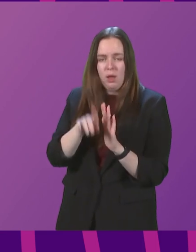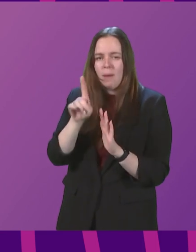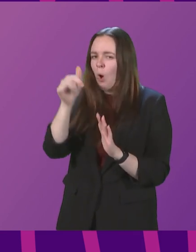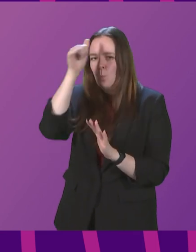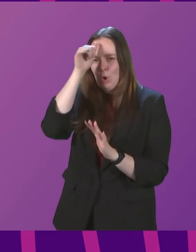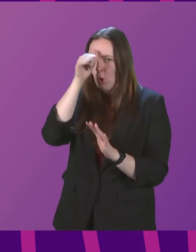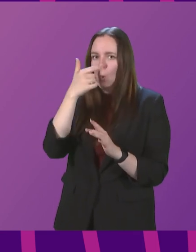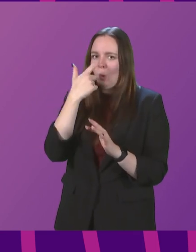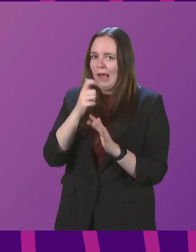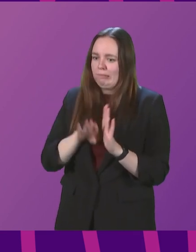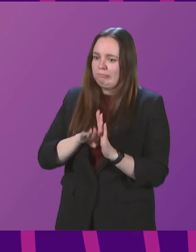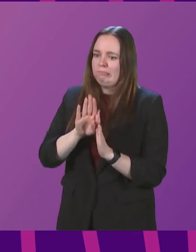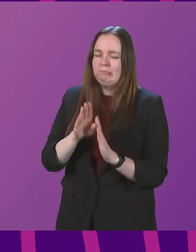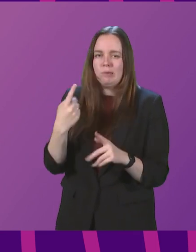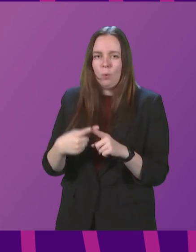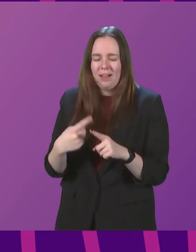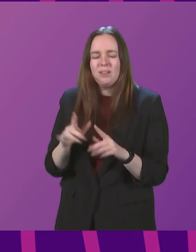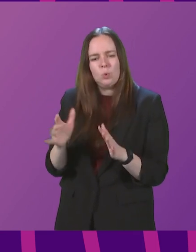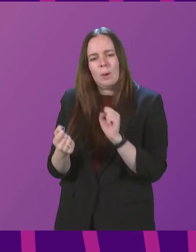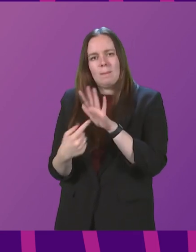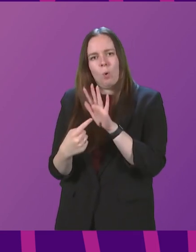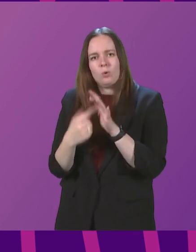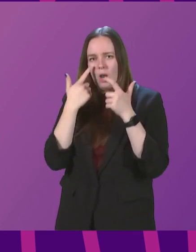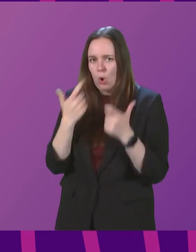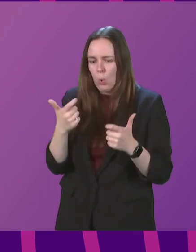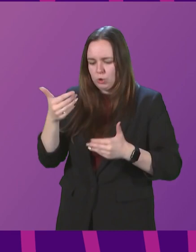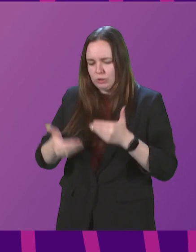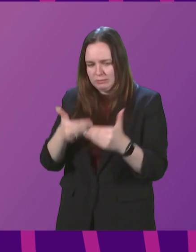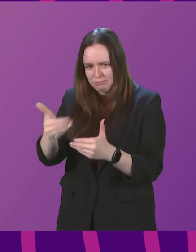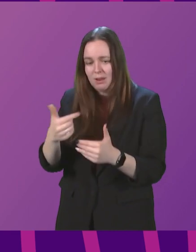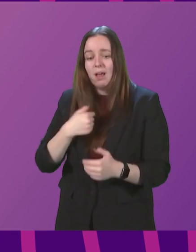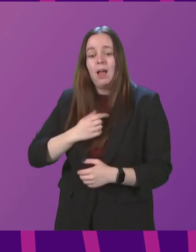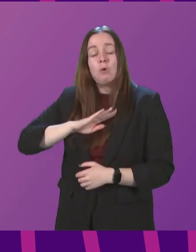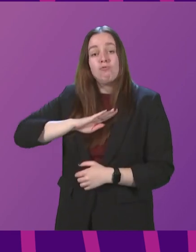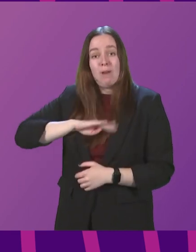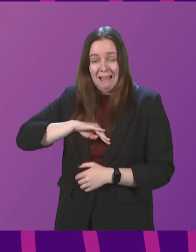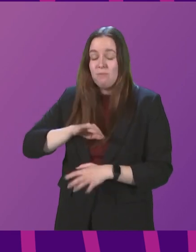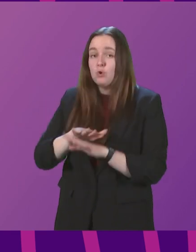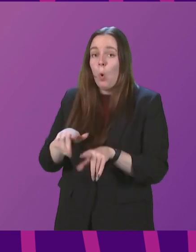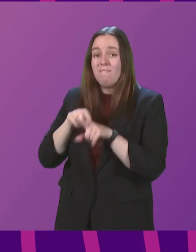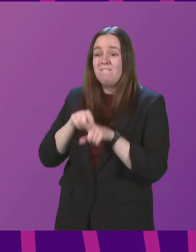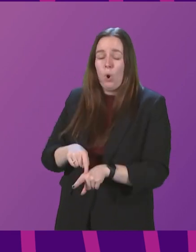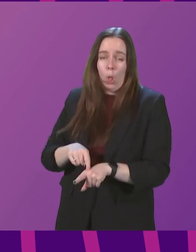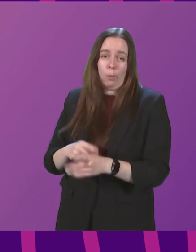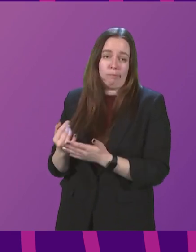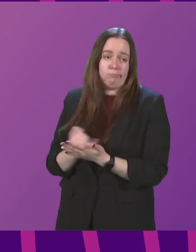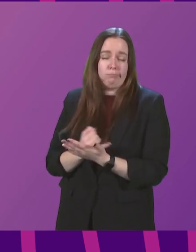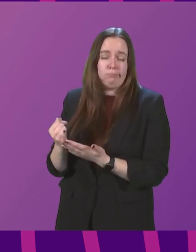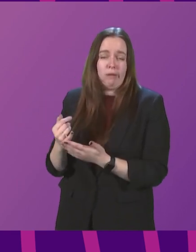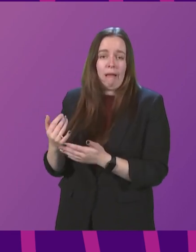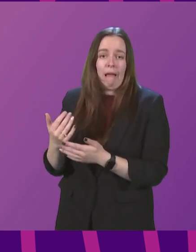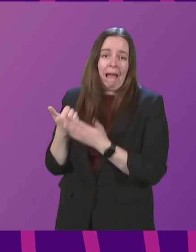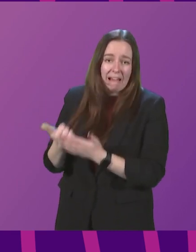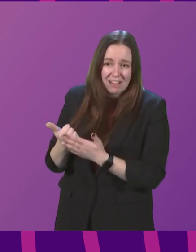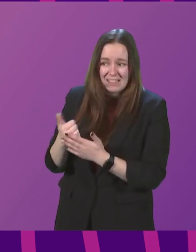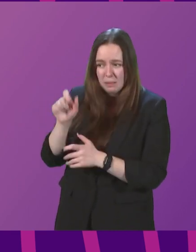can change rapidly, so it is essential that caution is maintained. I am relieved that we not following the reckless advice of those who suggested